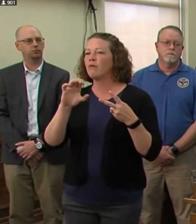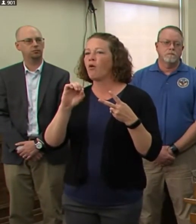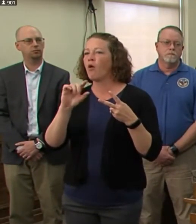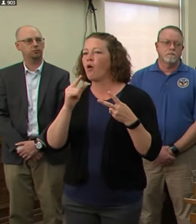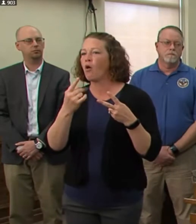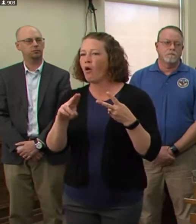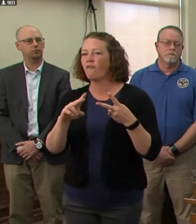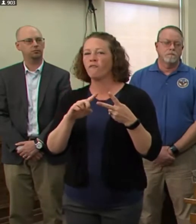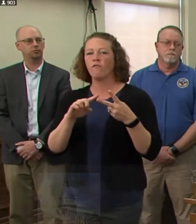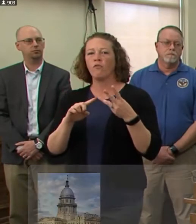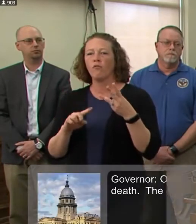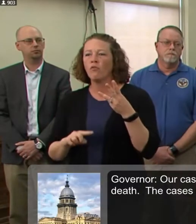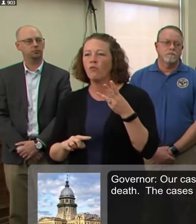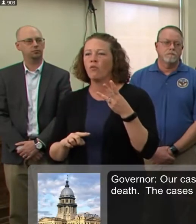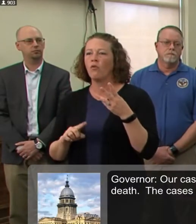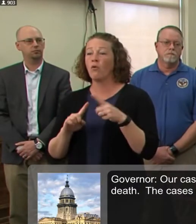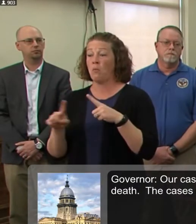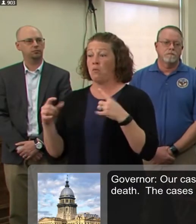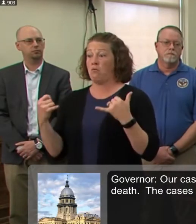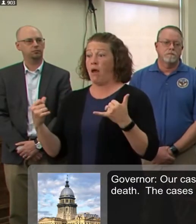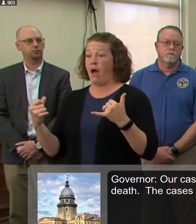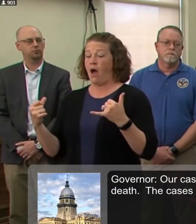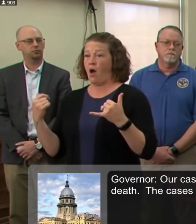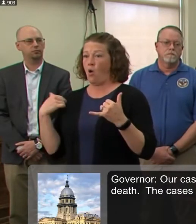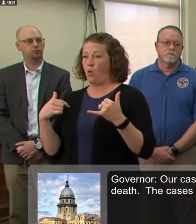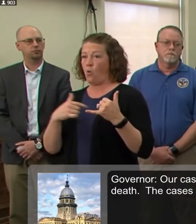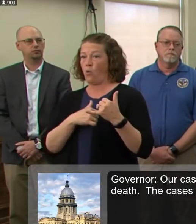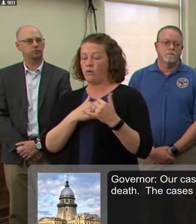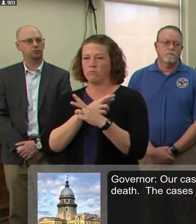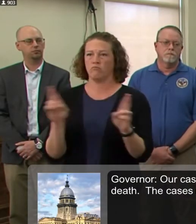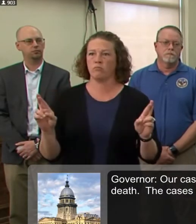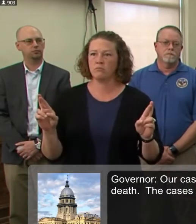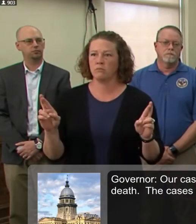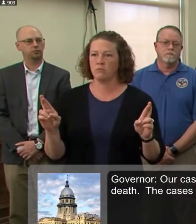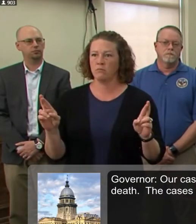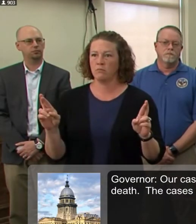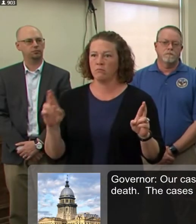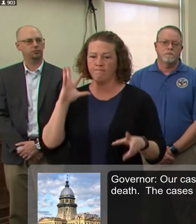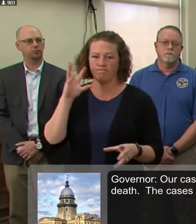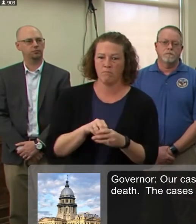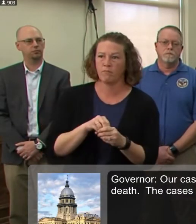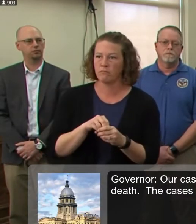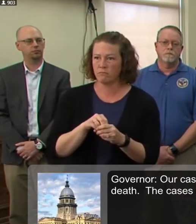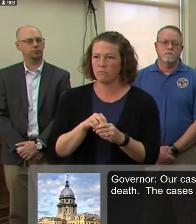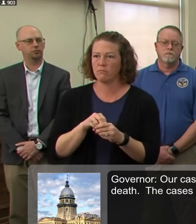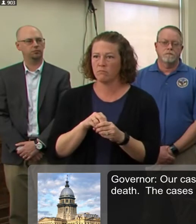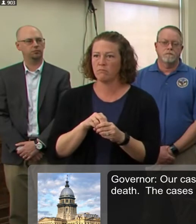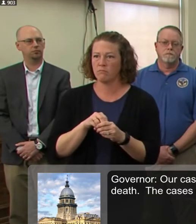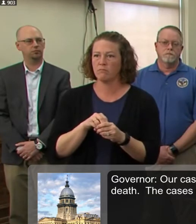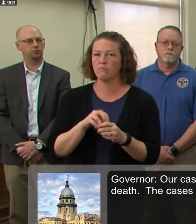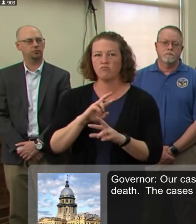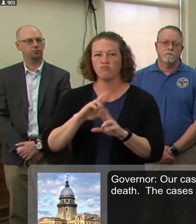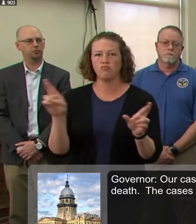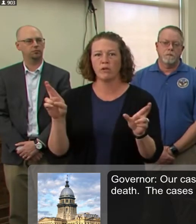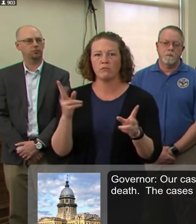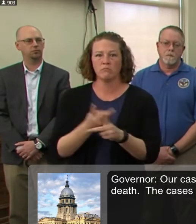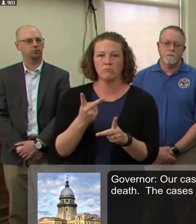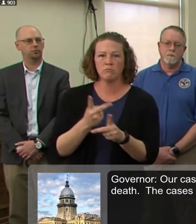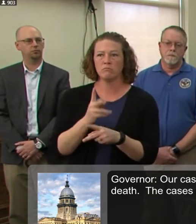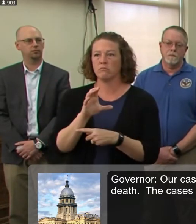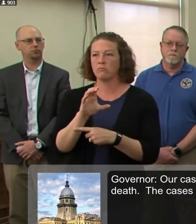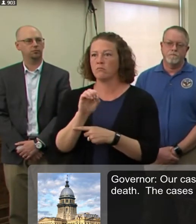the background, but right now we're front and center and we've had to ramp up our efforts to be able to handle this new COVID-19.